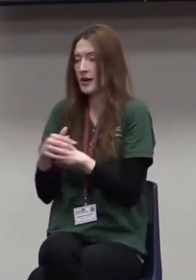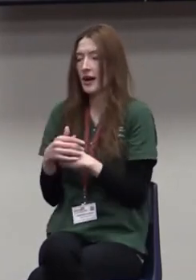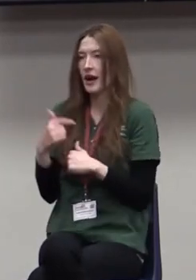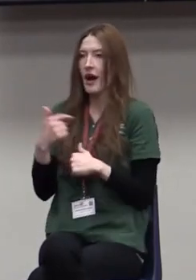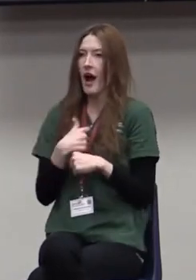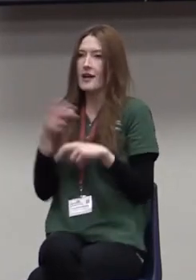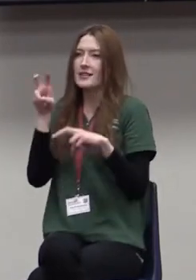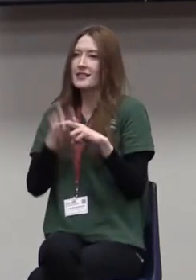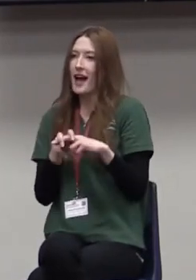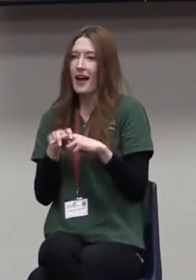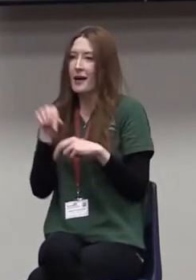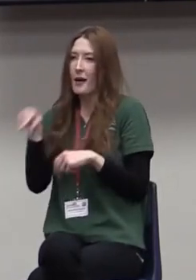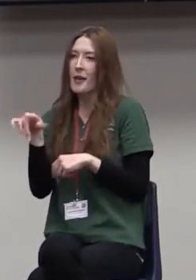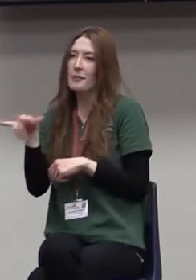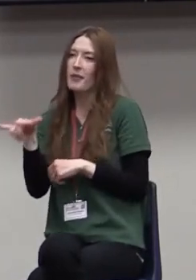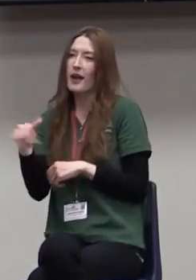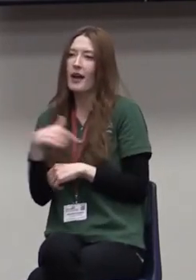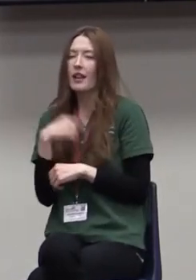I got status.